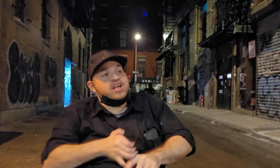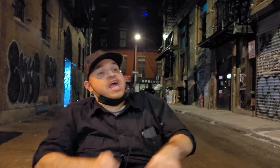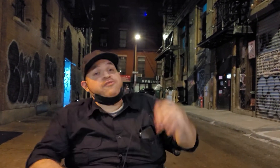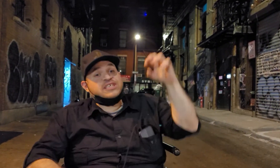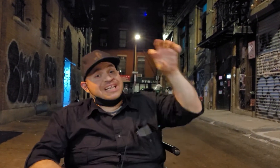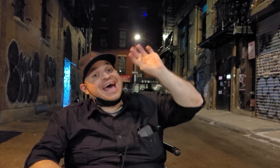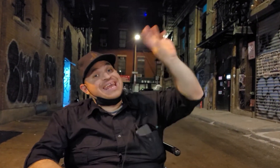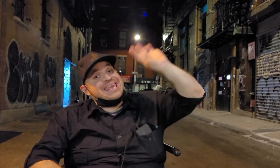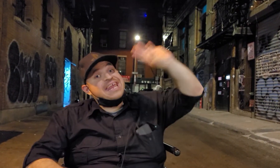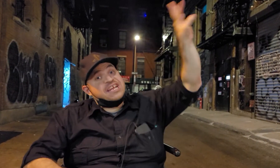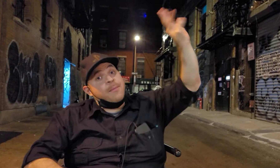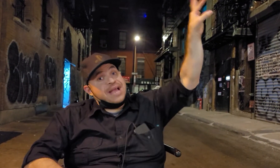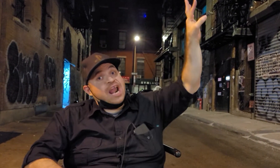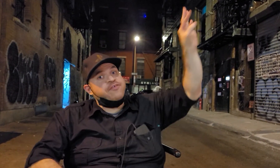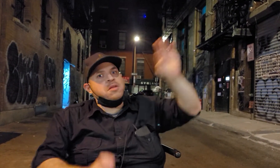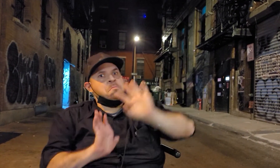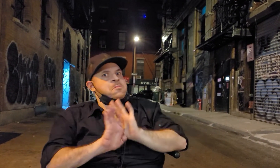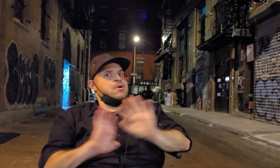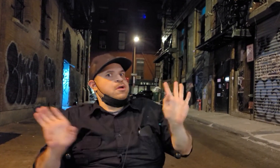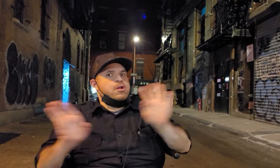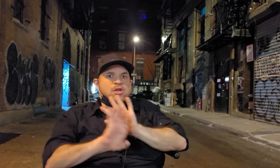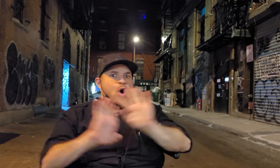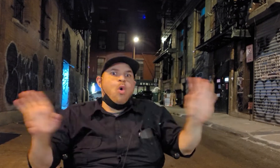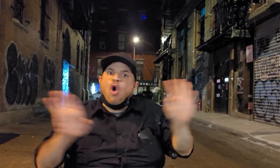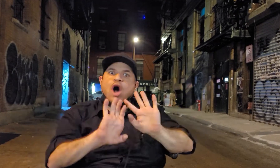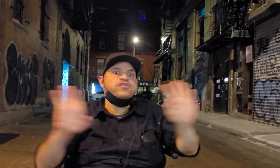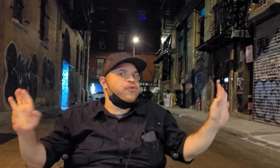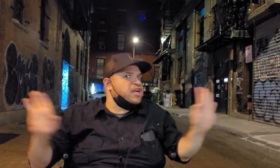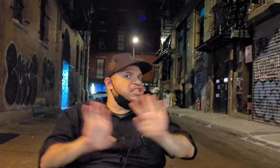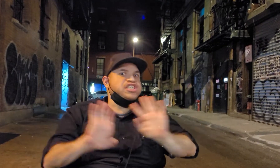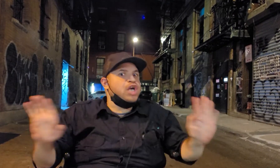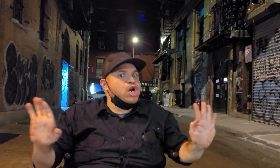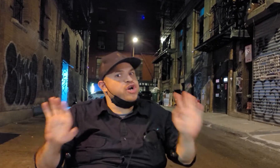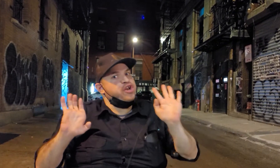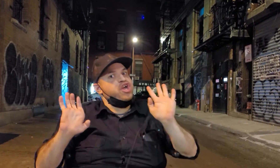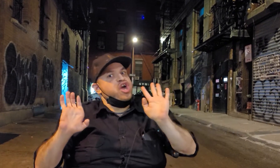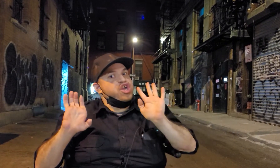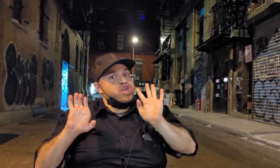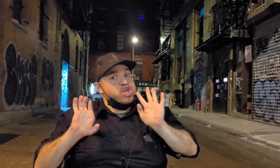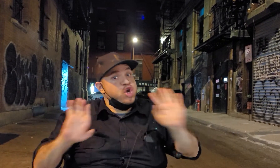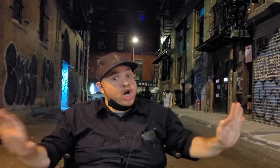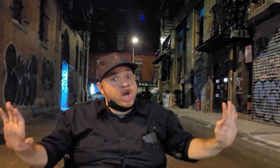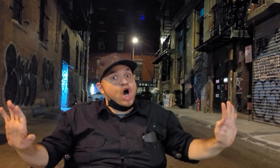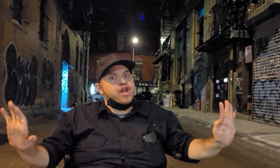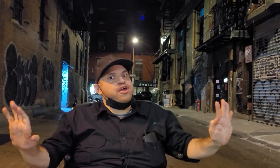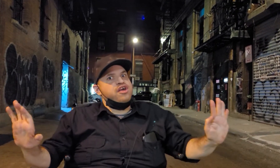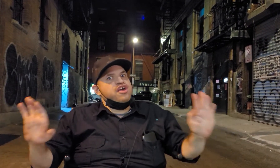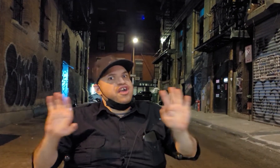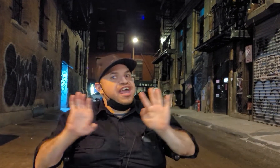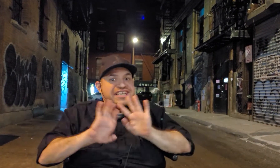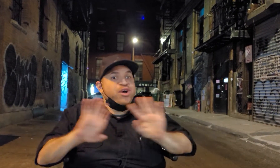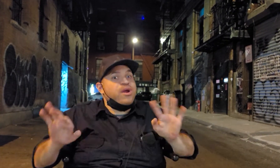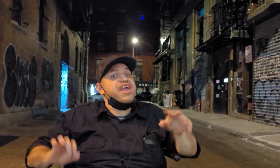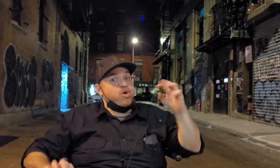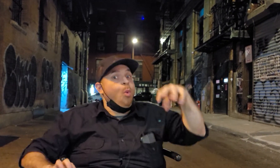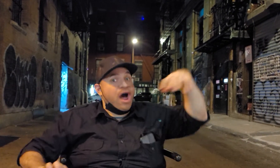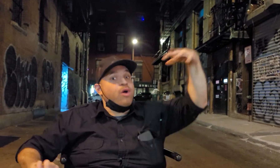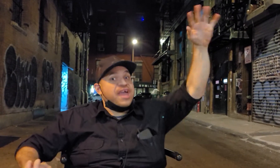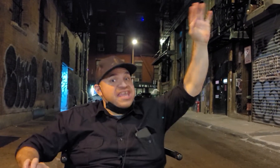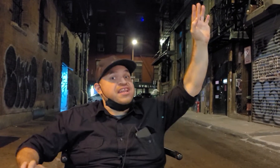if there's a lot of heat coming out of it no cause for a concern you're good it's okay you want all that heat to